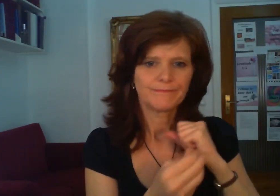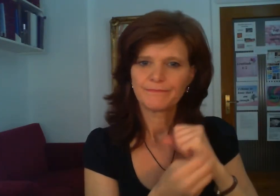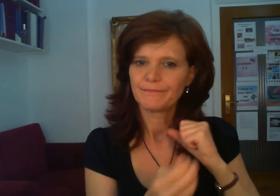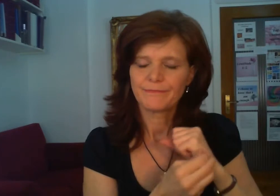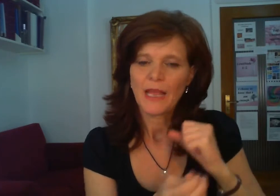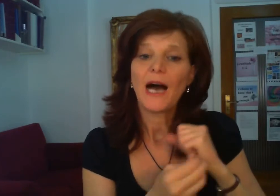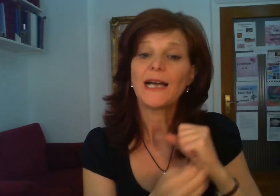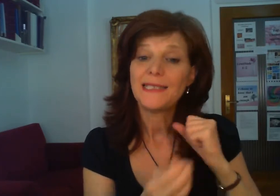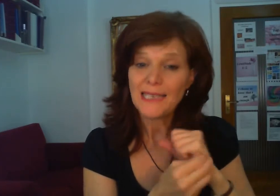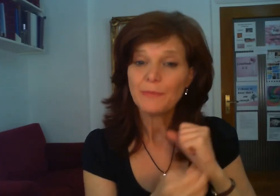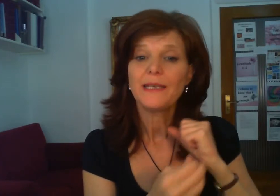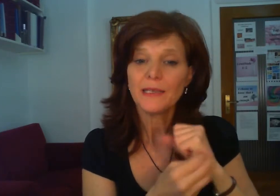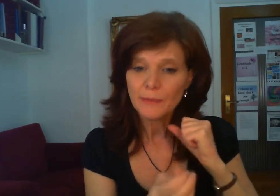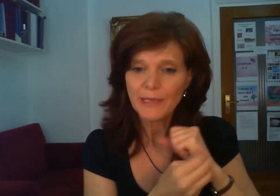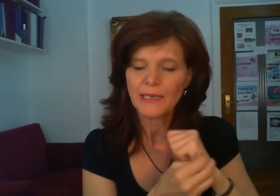i deeply and completely